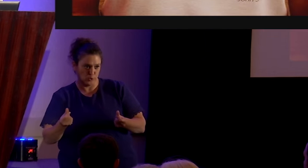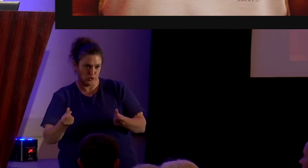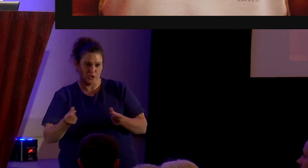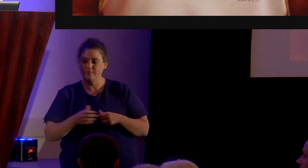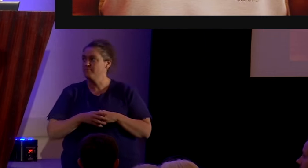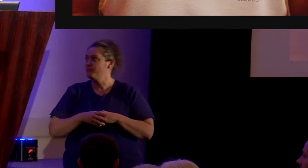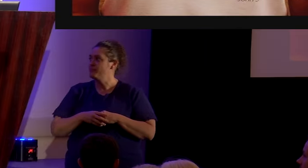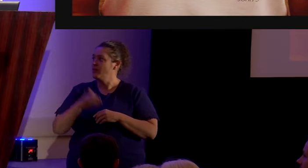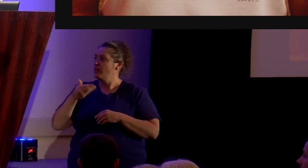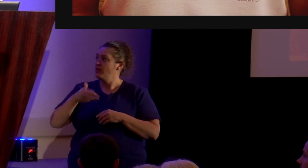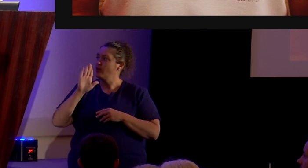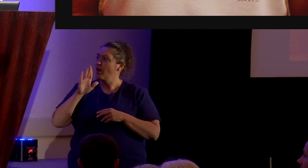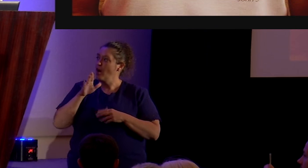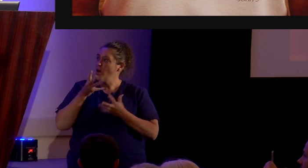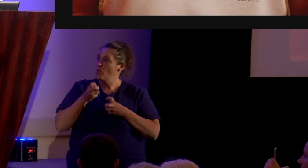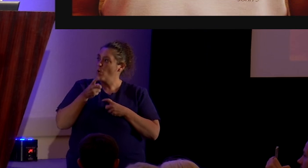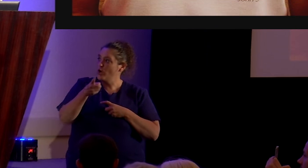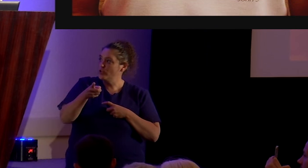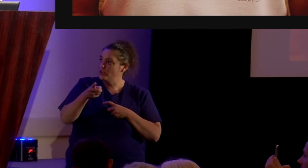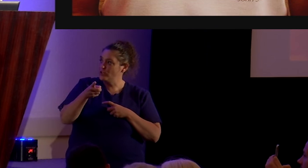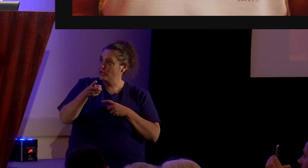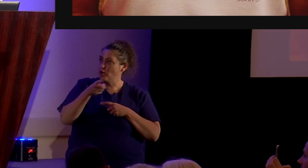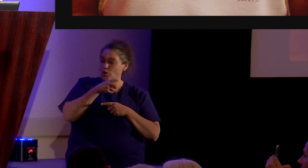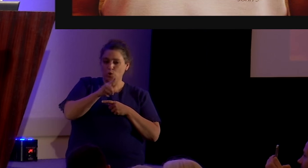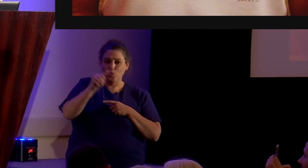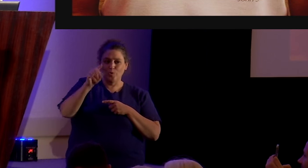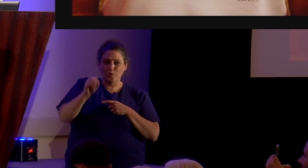God wants you to be saved.